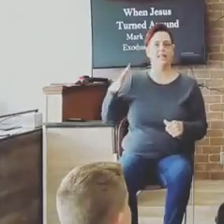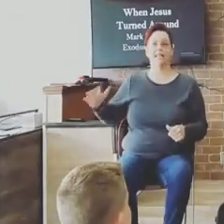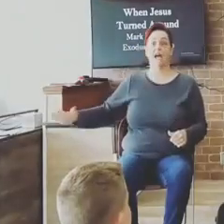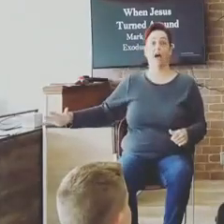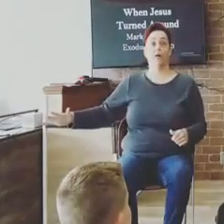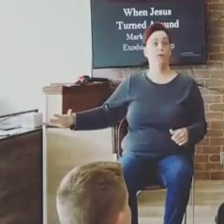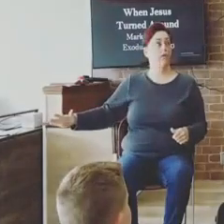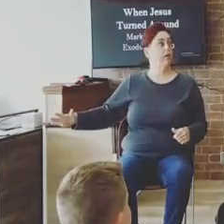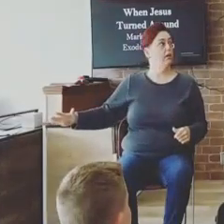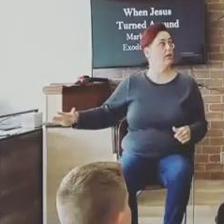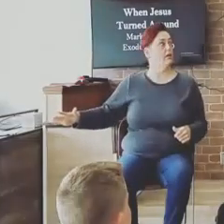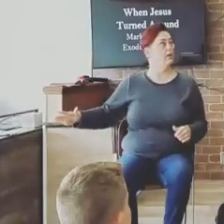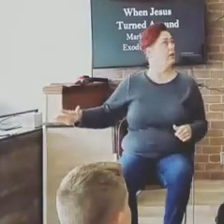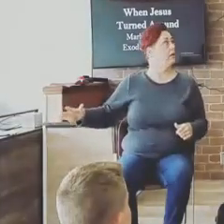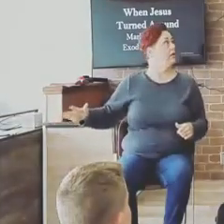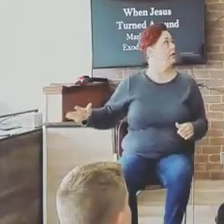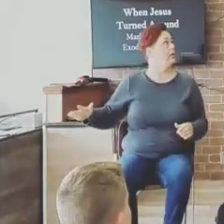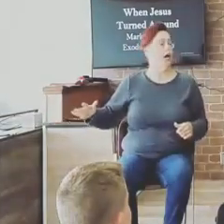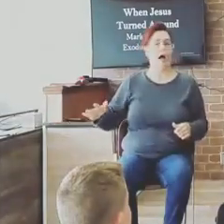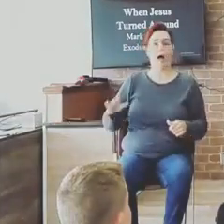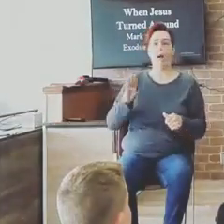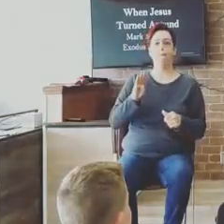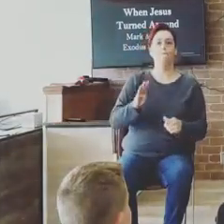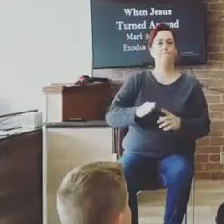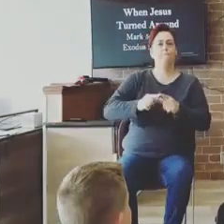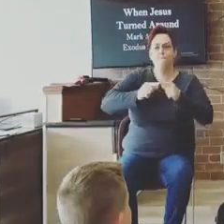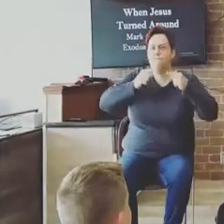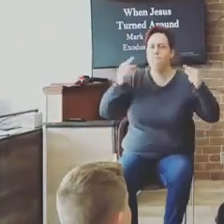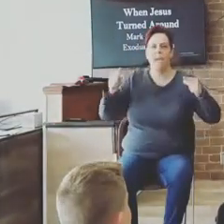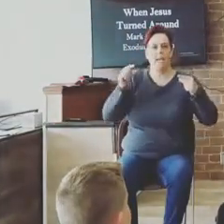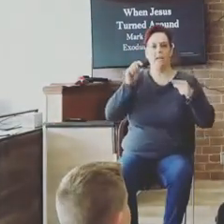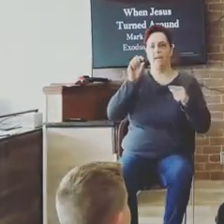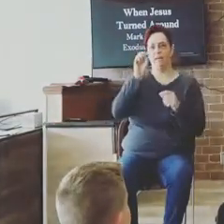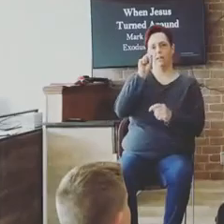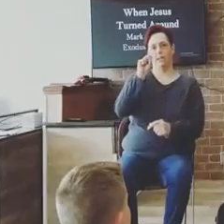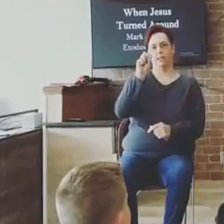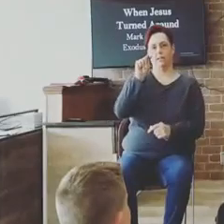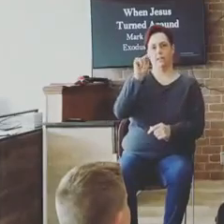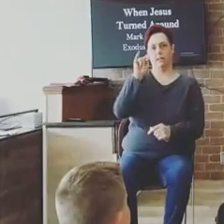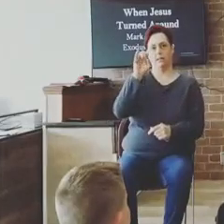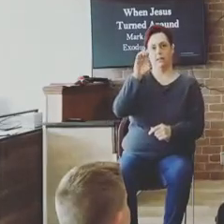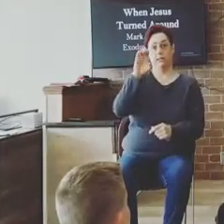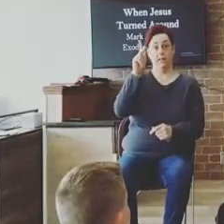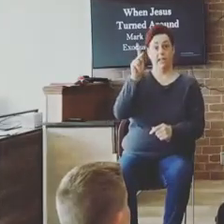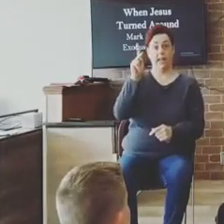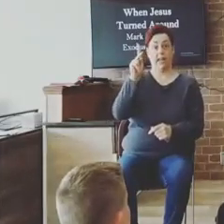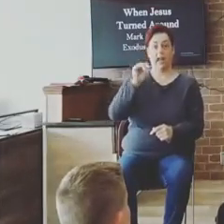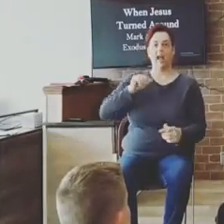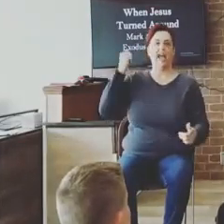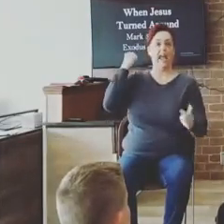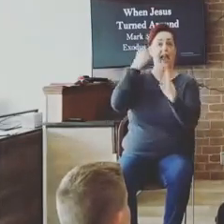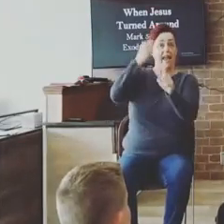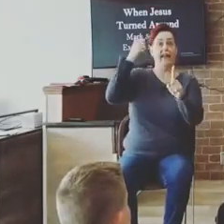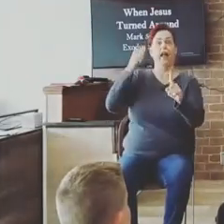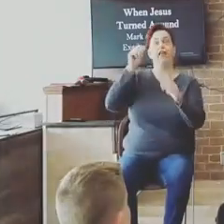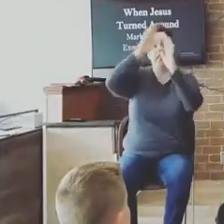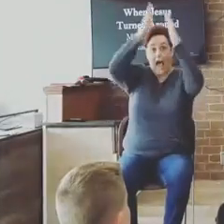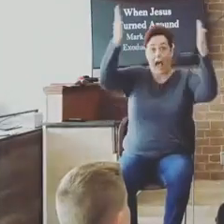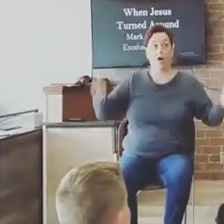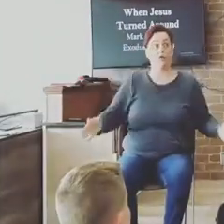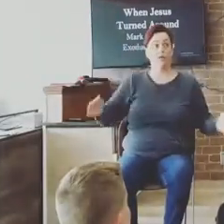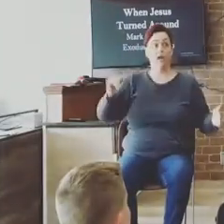stick that's slain up against the house. Big! And I turn around, and I see Matthias over there on the other side of the fence,